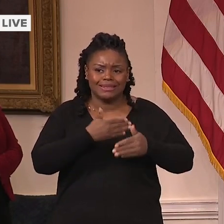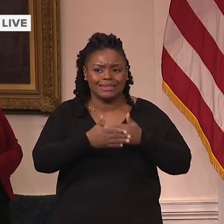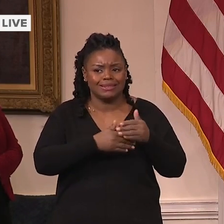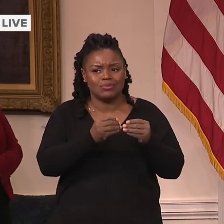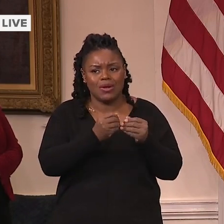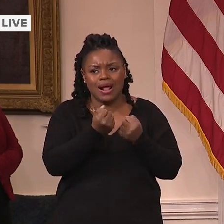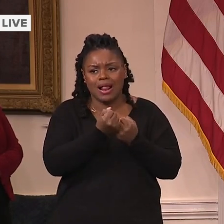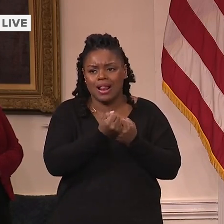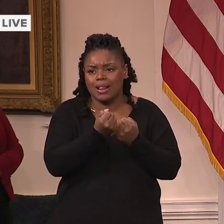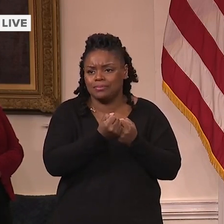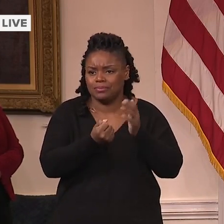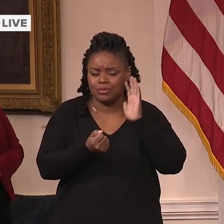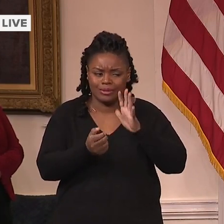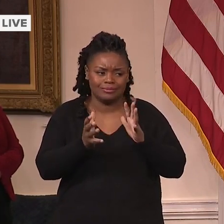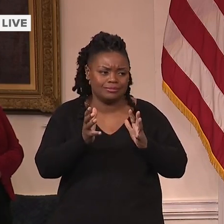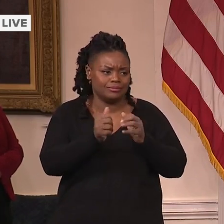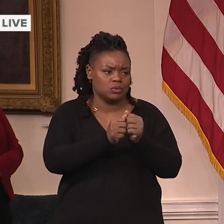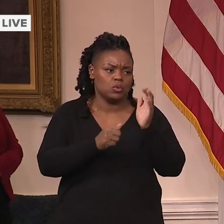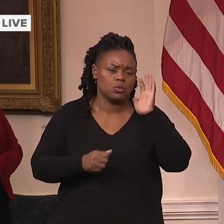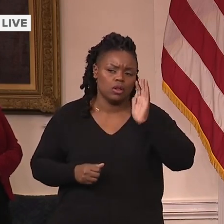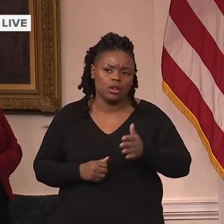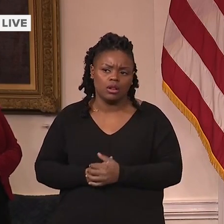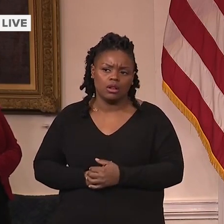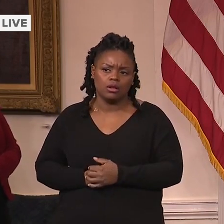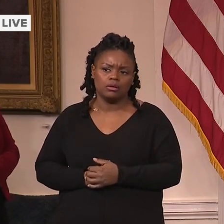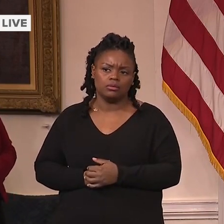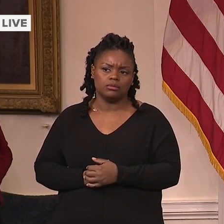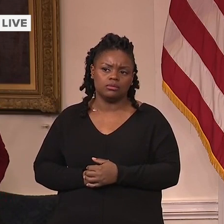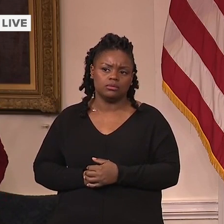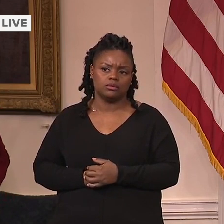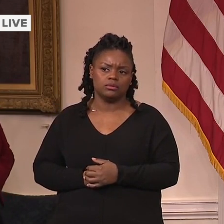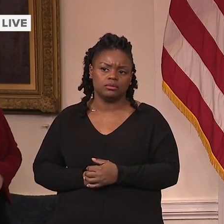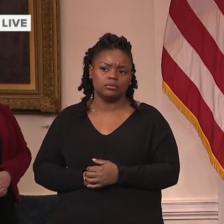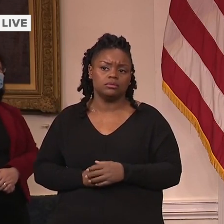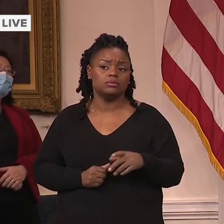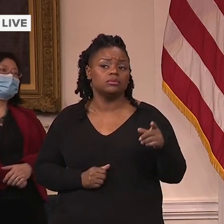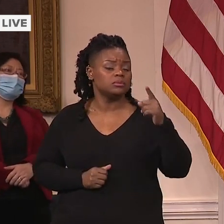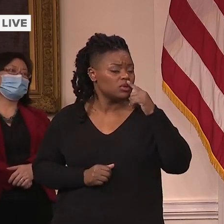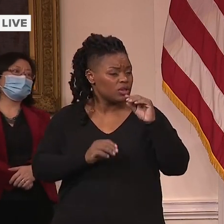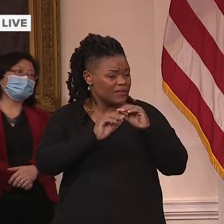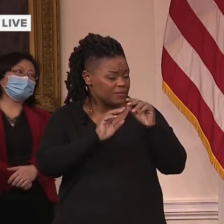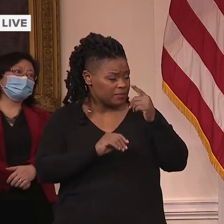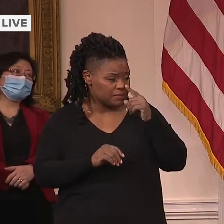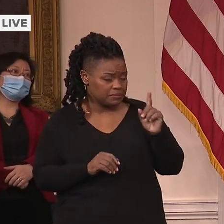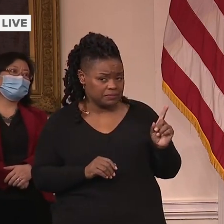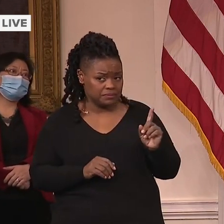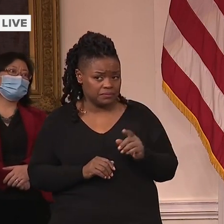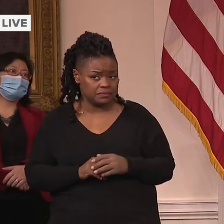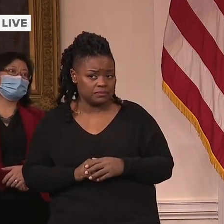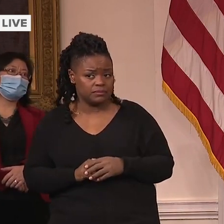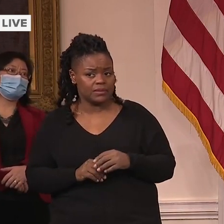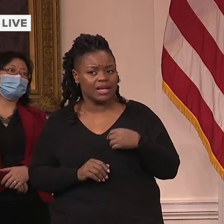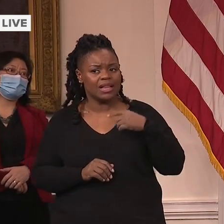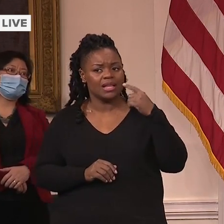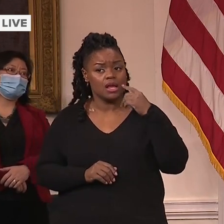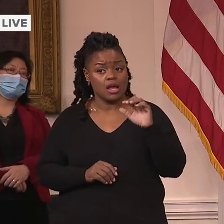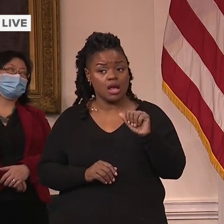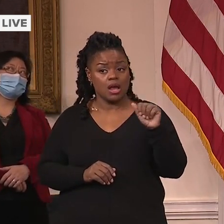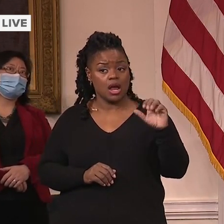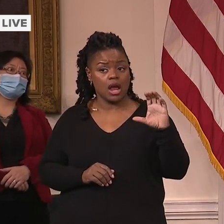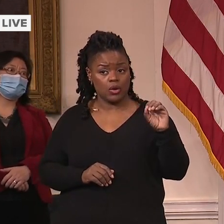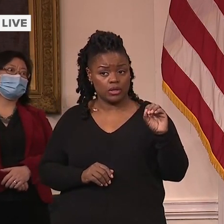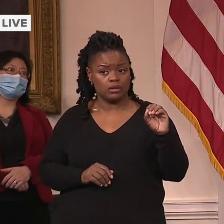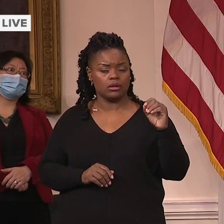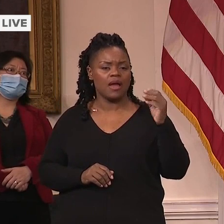it takes to get them up to speed. Can I just clarify one other thing? I know I've heard it from I think I've heard the statement in London County that the